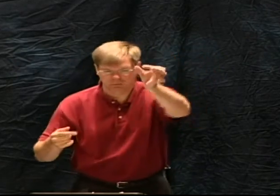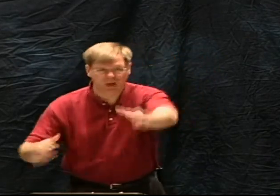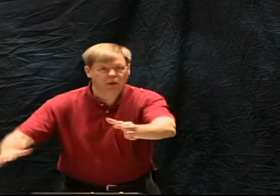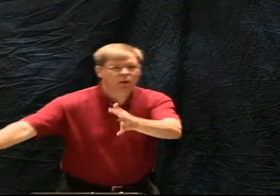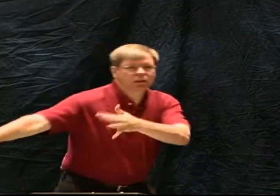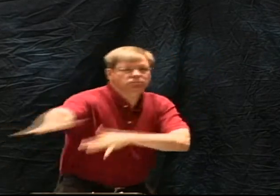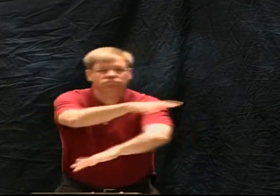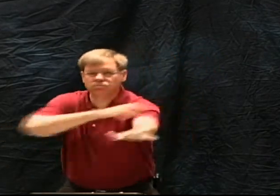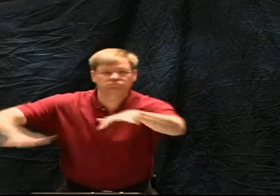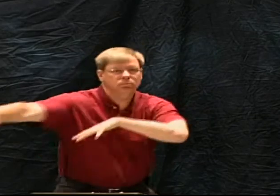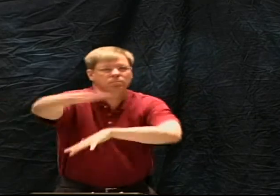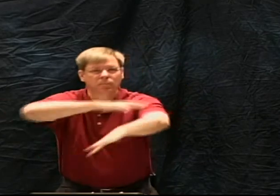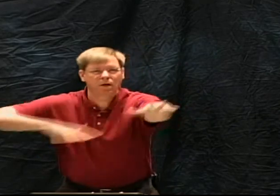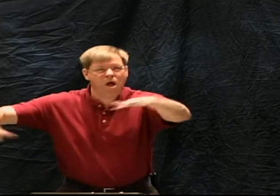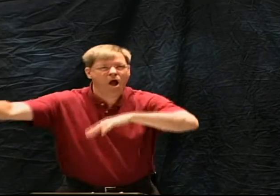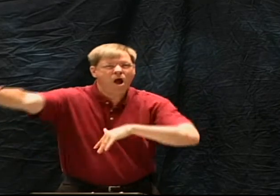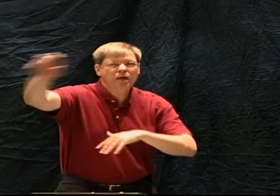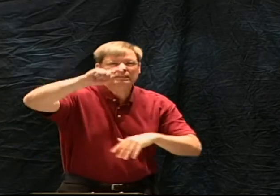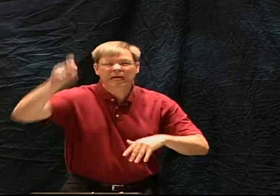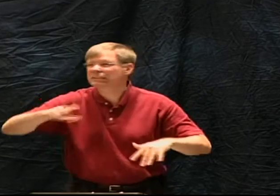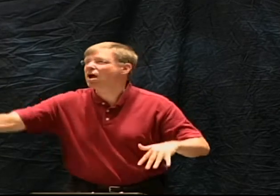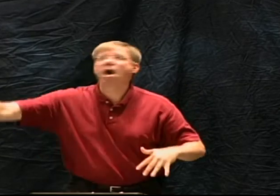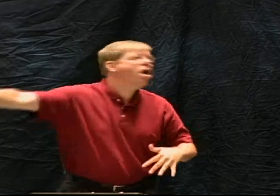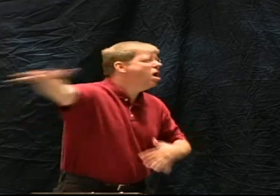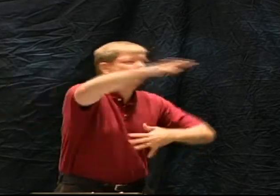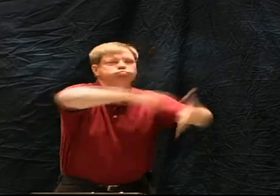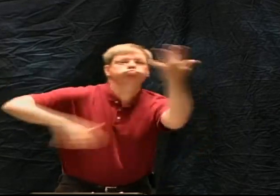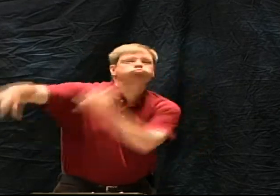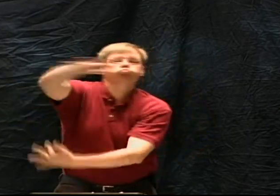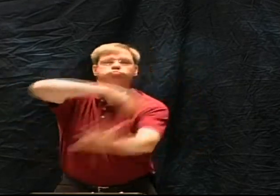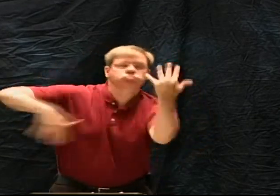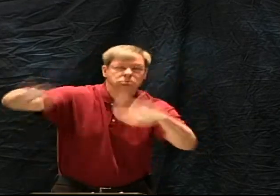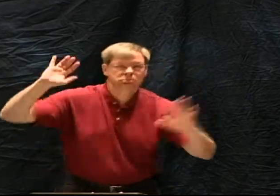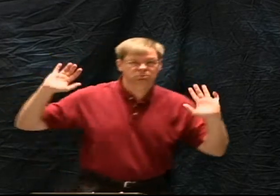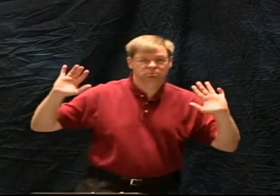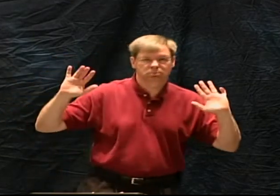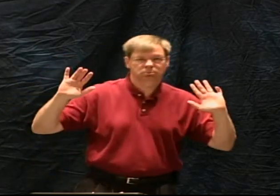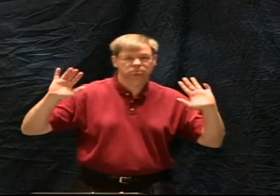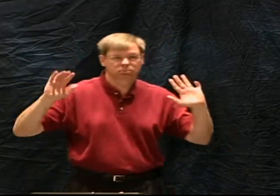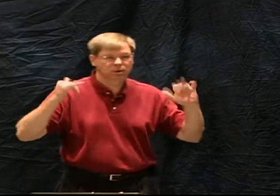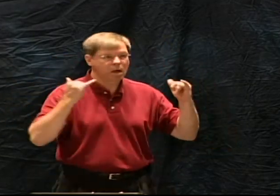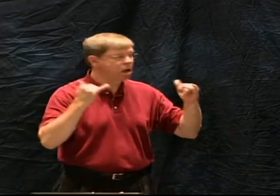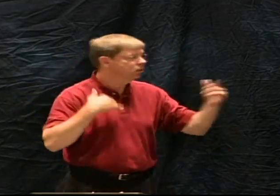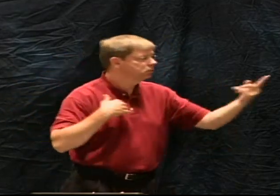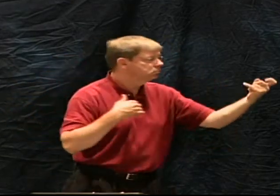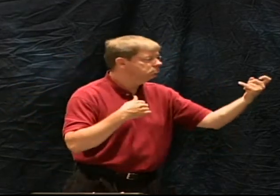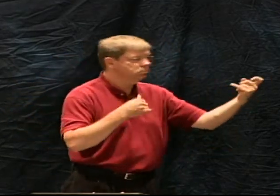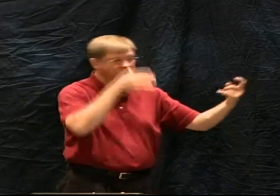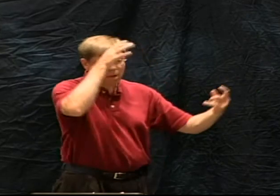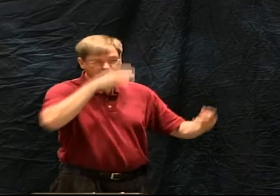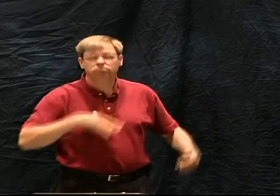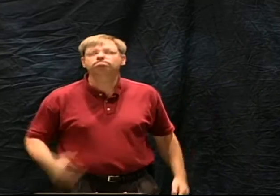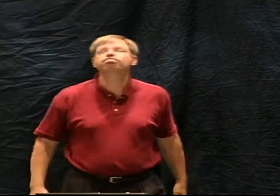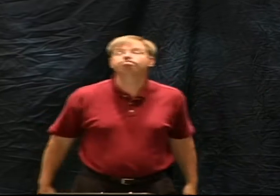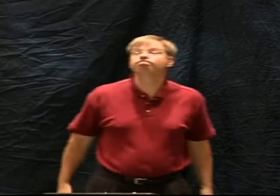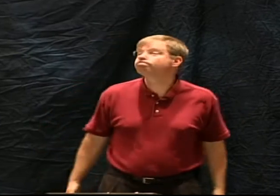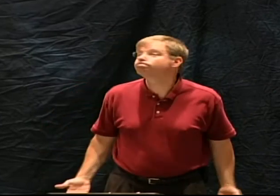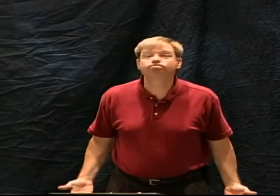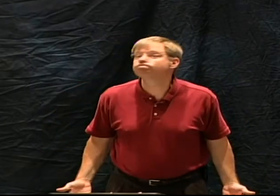and mix it into those 100 trillion the two feet filling all all of